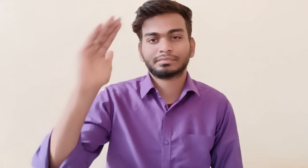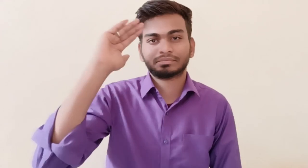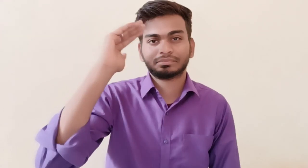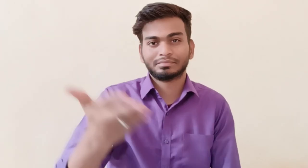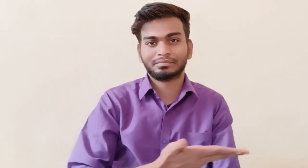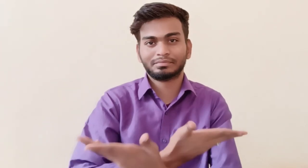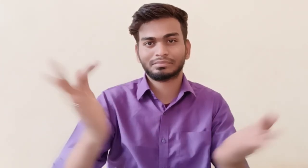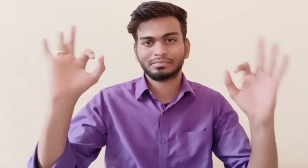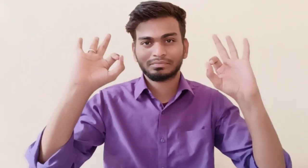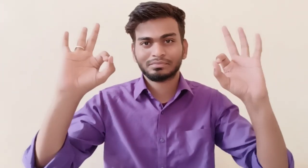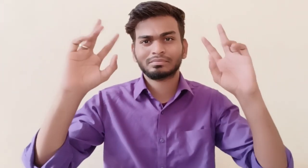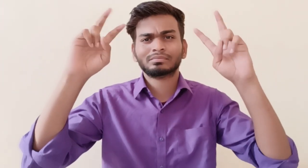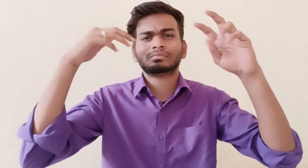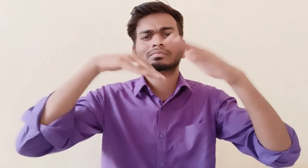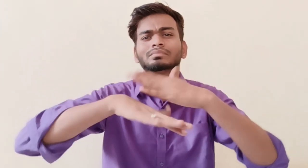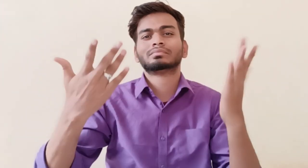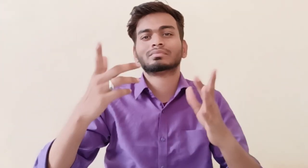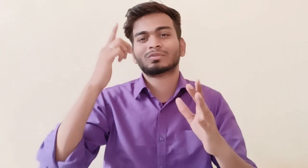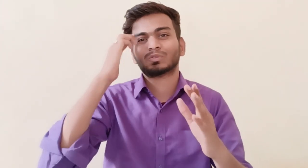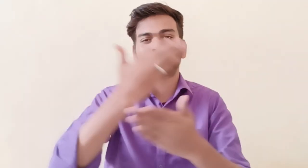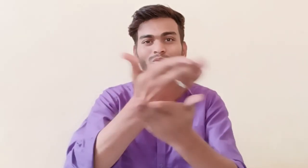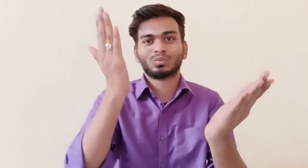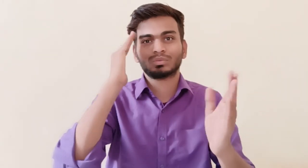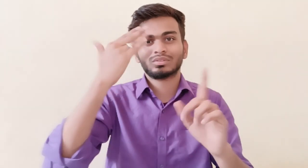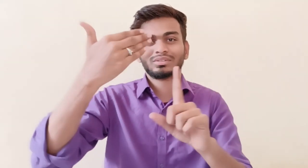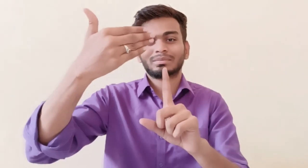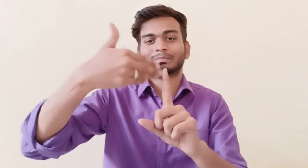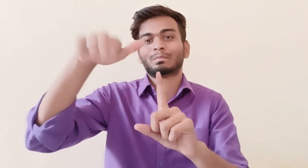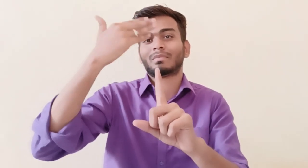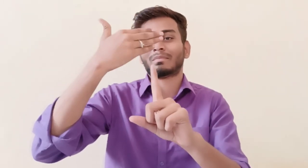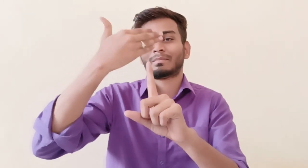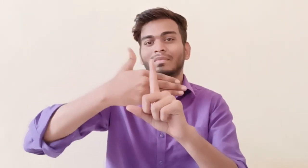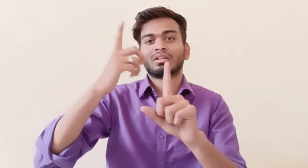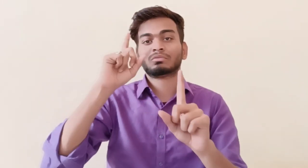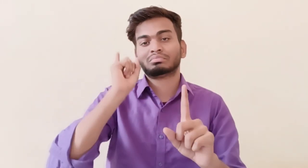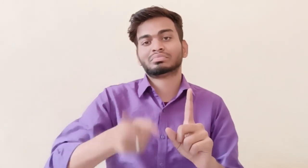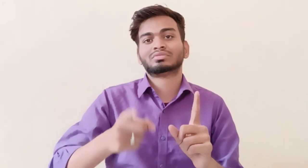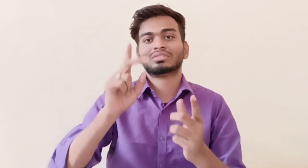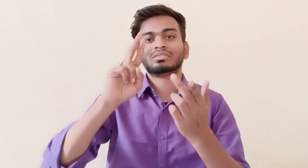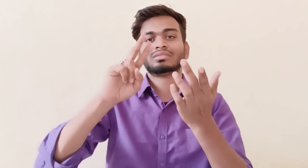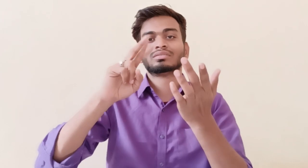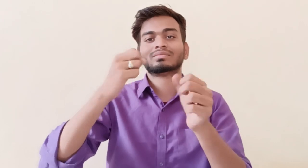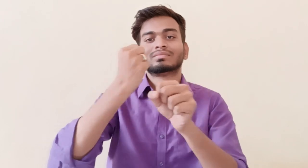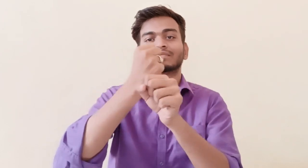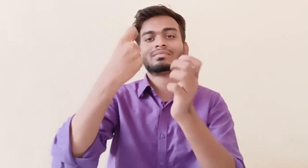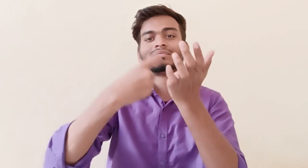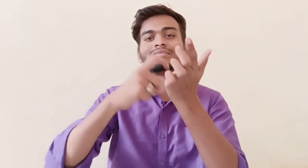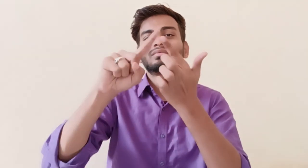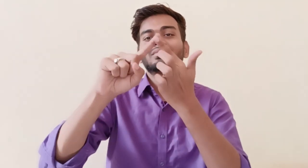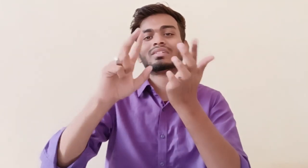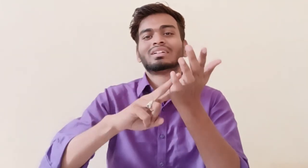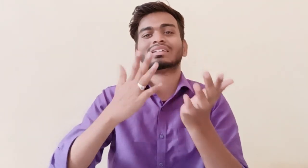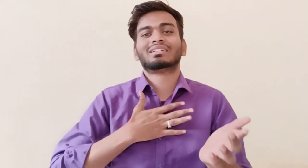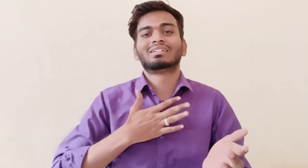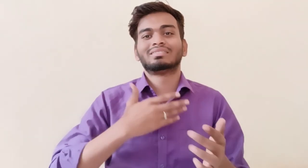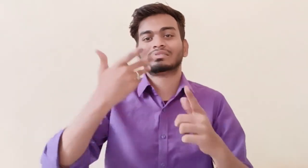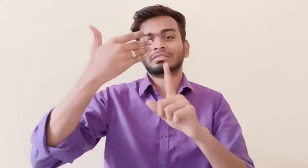Hello all you fine and all you know it should green screen video background but green